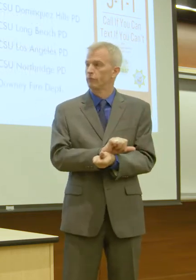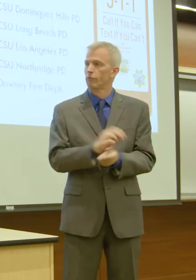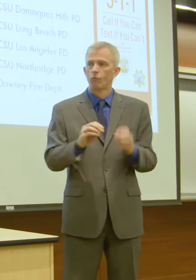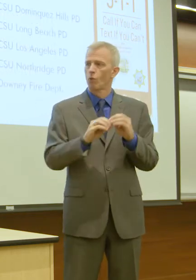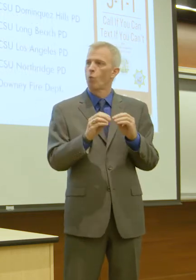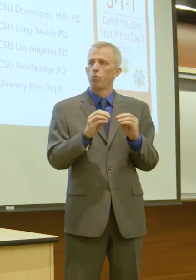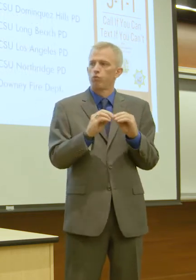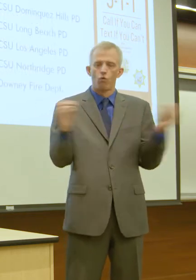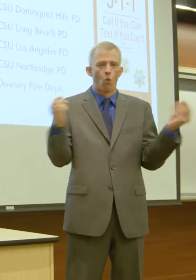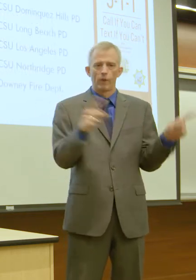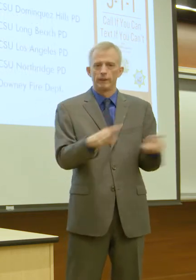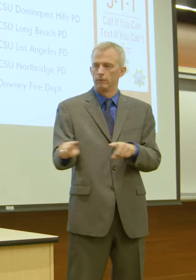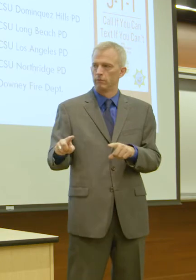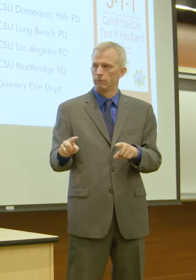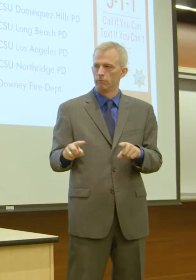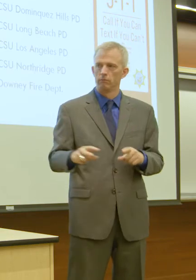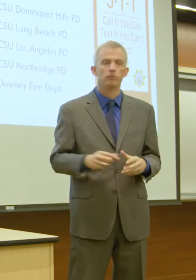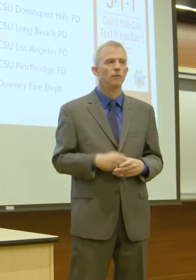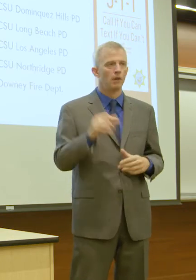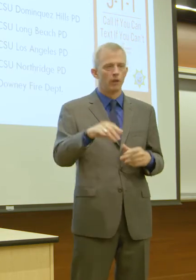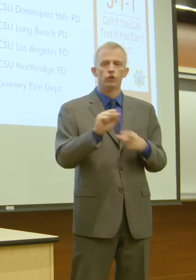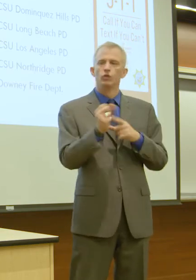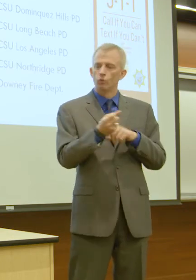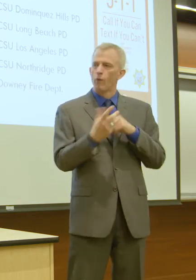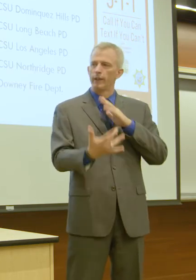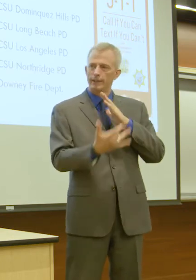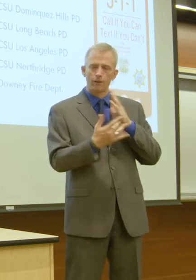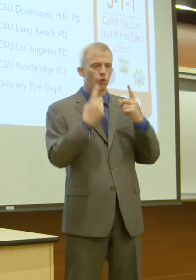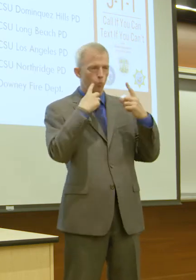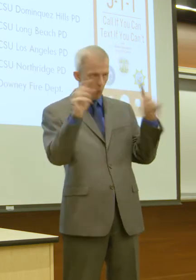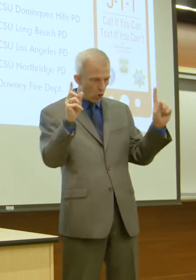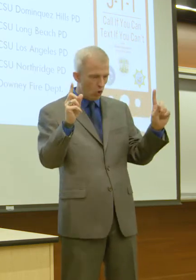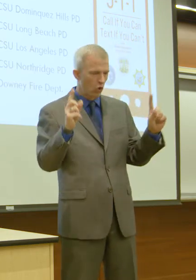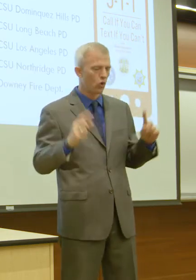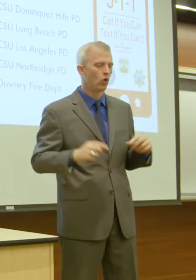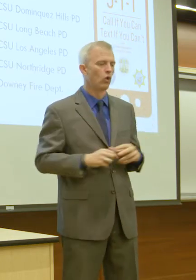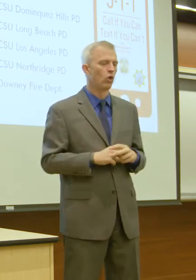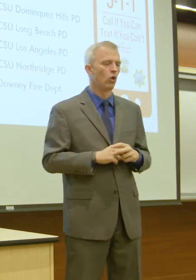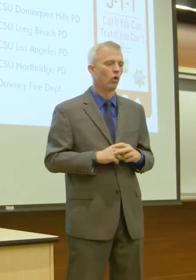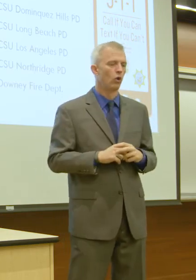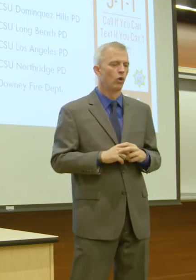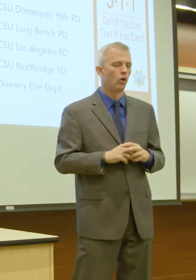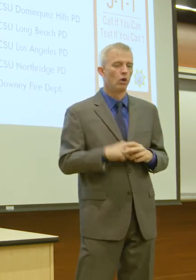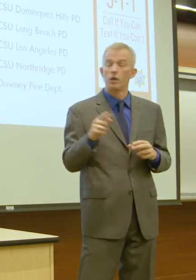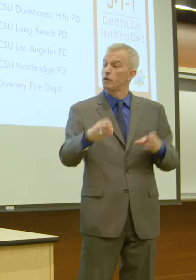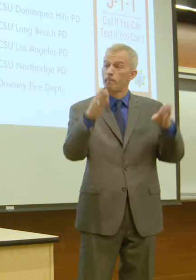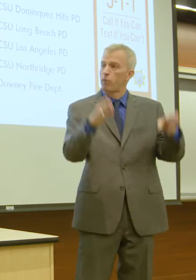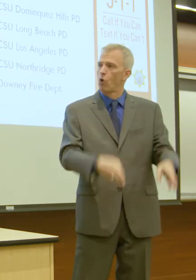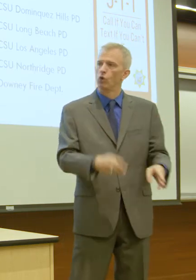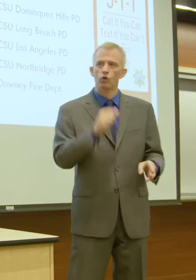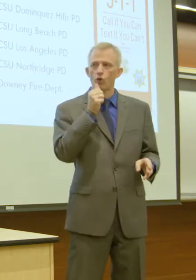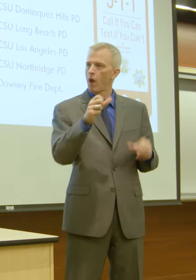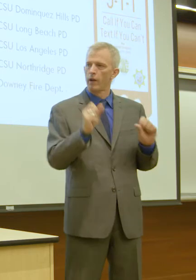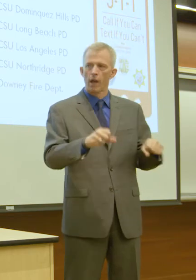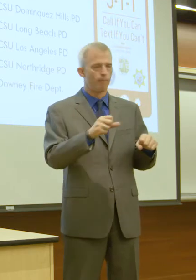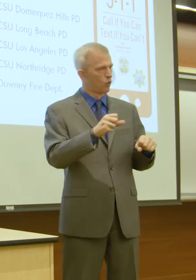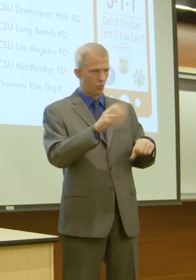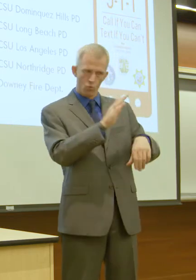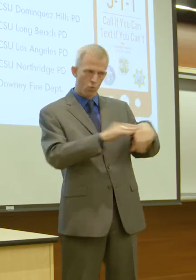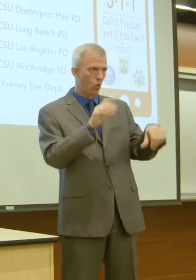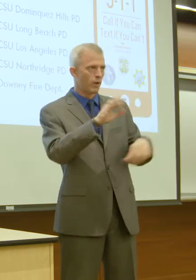This is a situation where the technology worked, where this person was not able to call 911